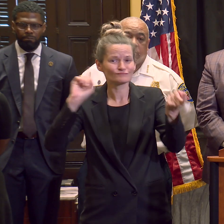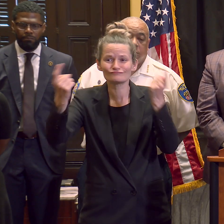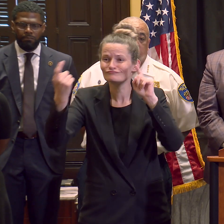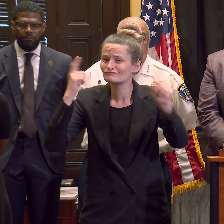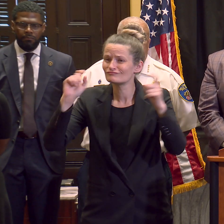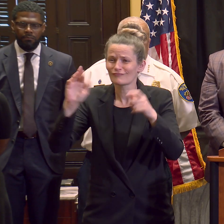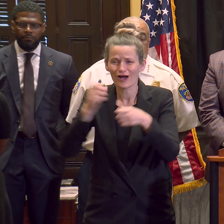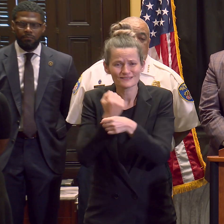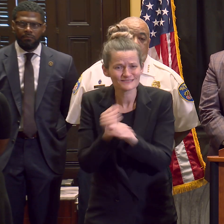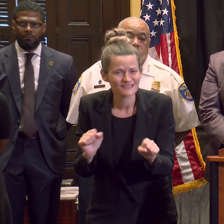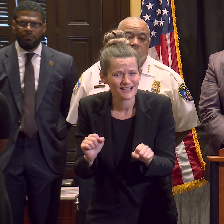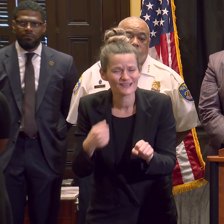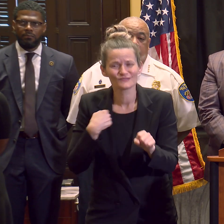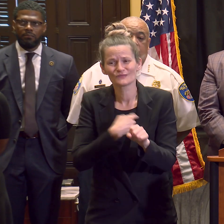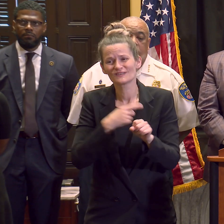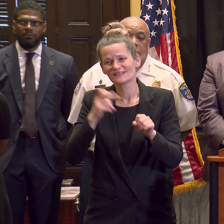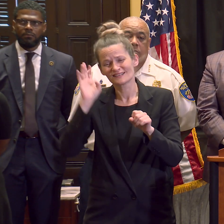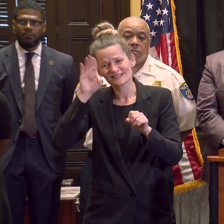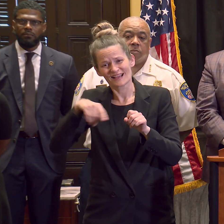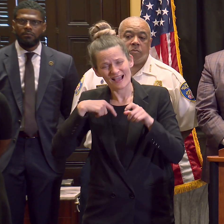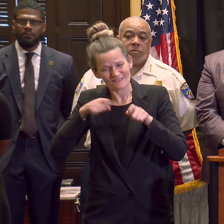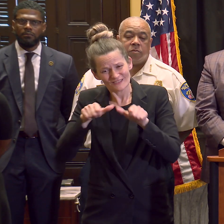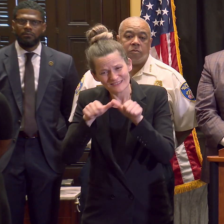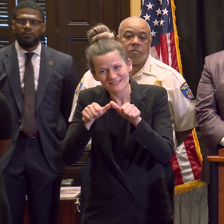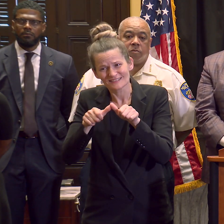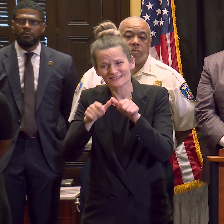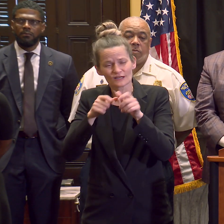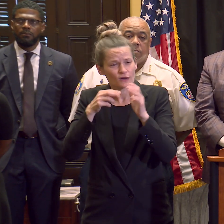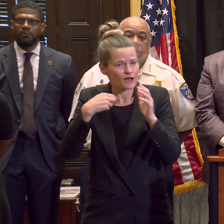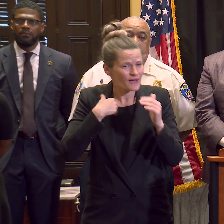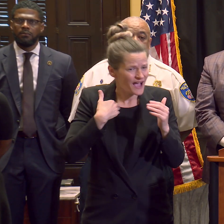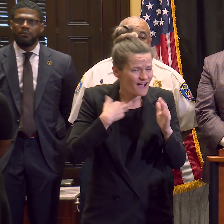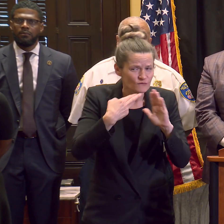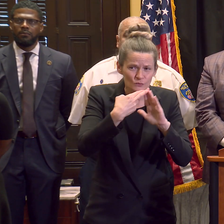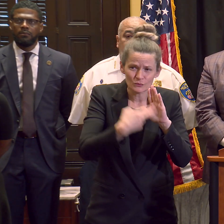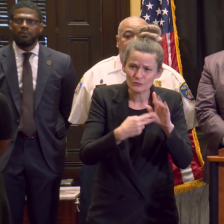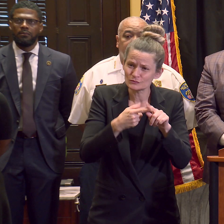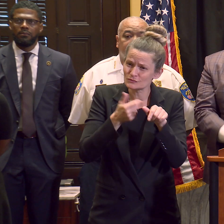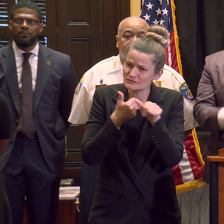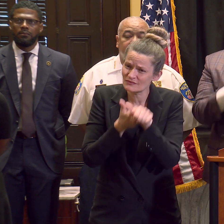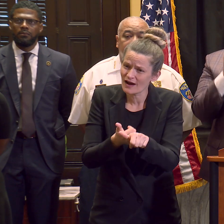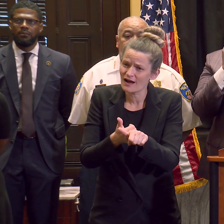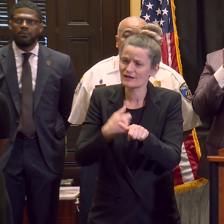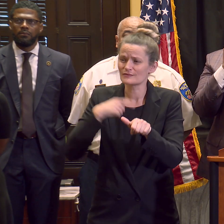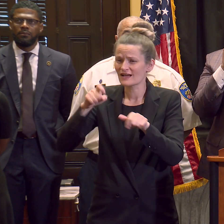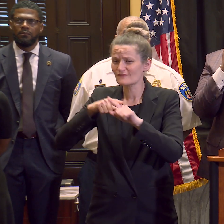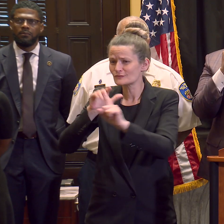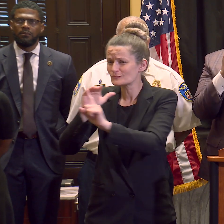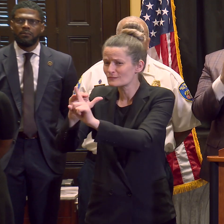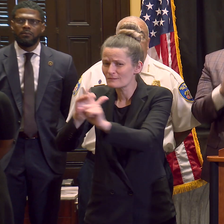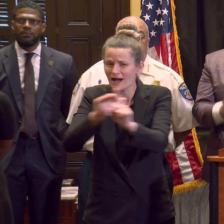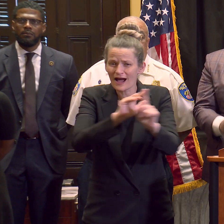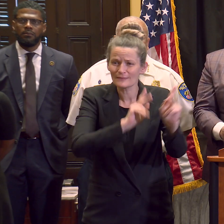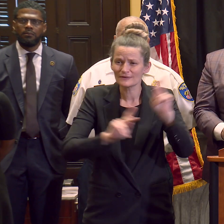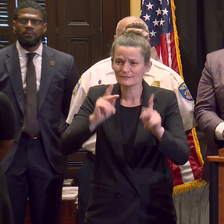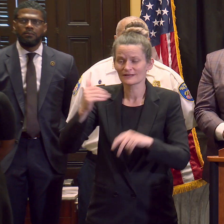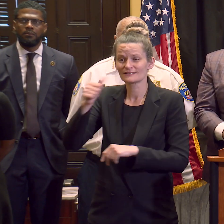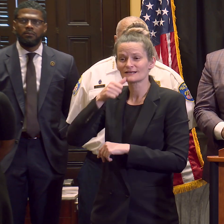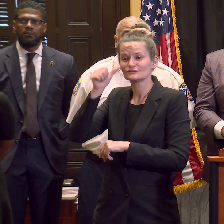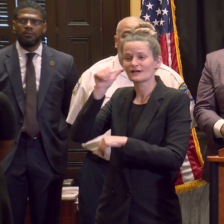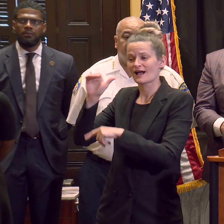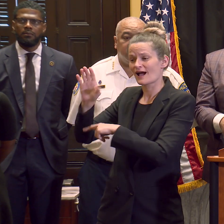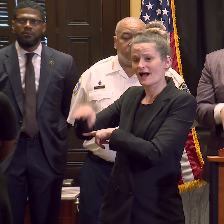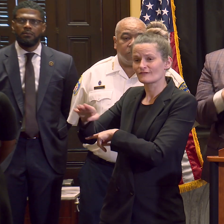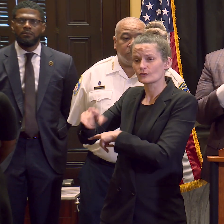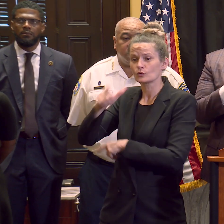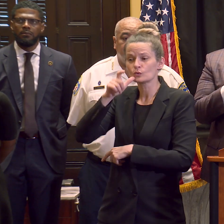I think it's important for us to remind everyone that yesterday, just yesterday afternoon, we made a gun arrest on that